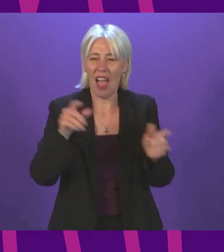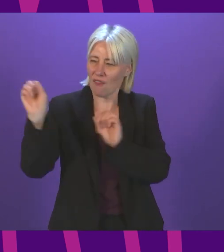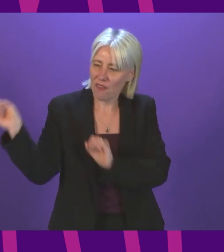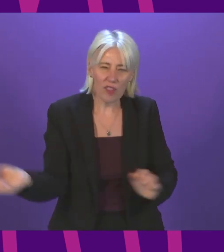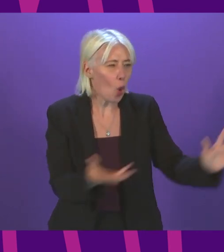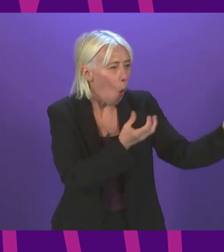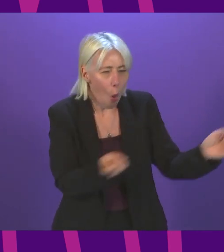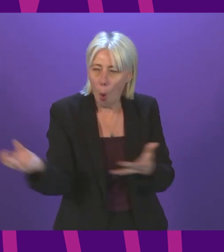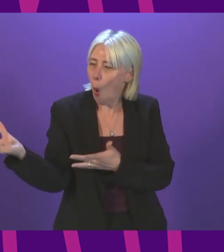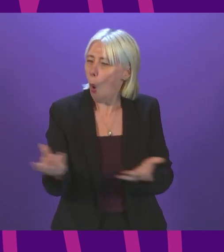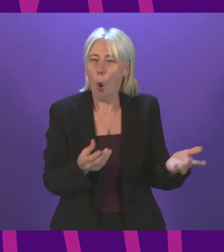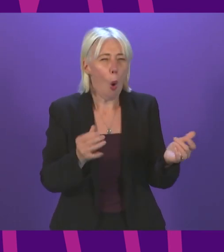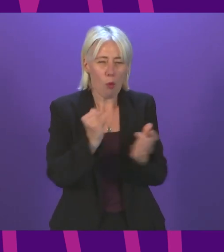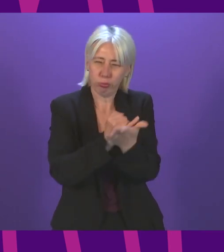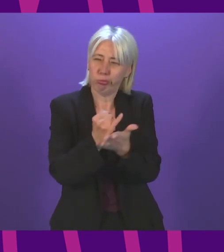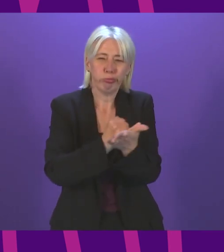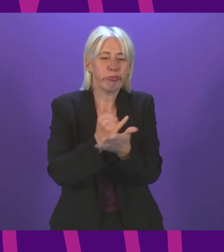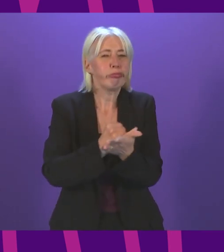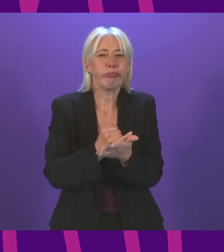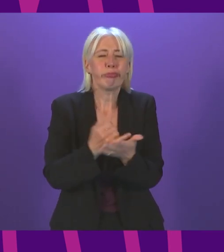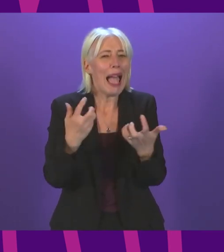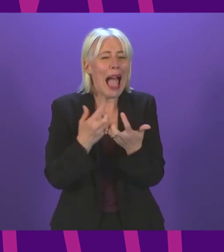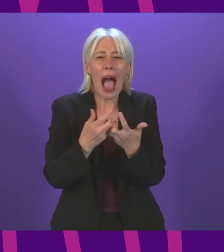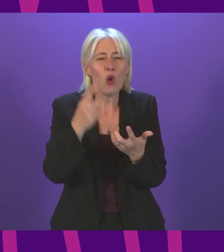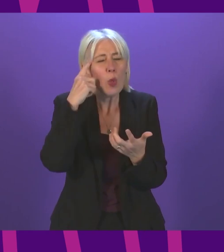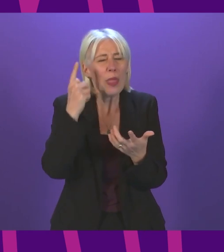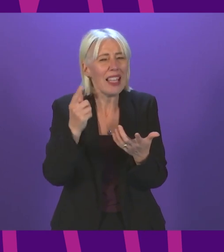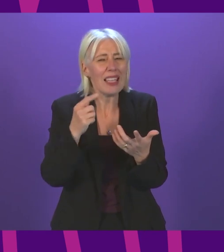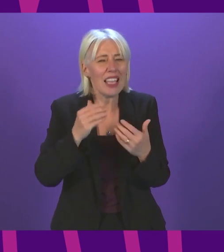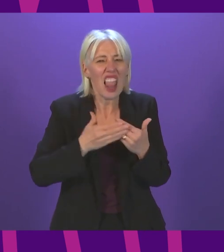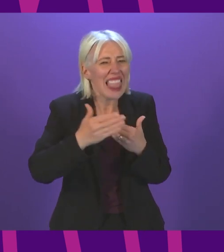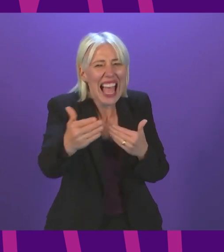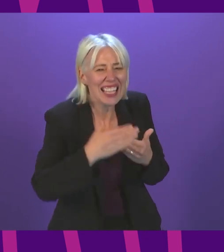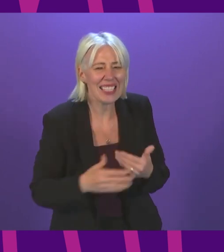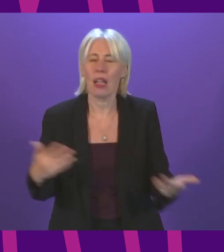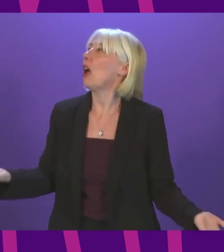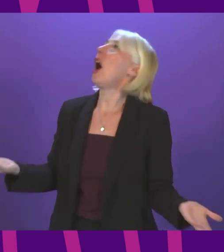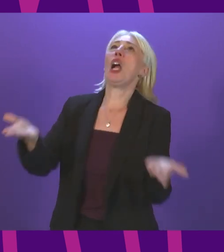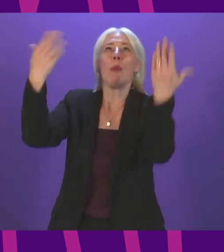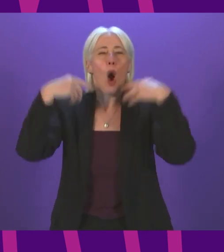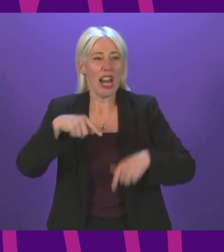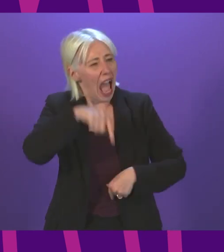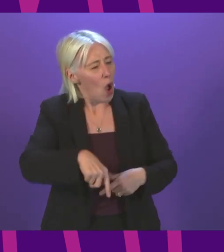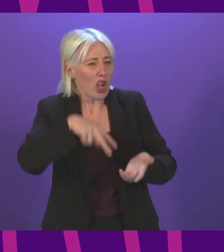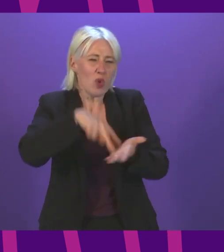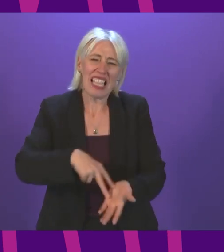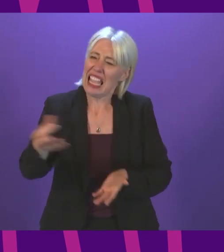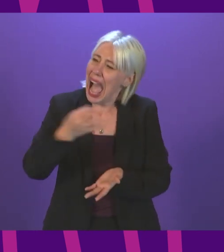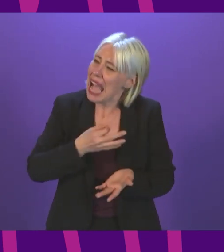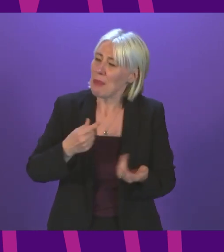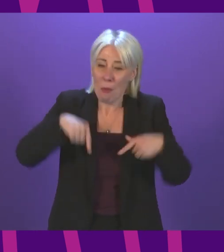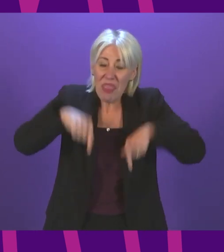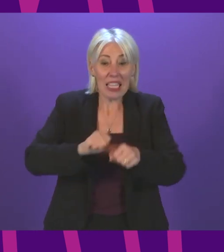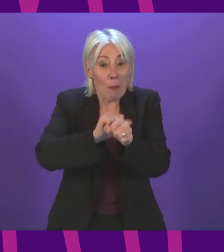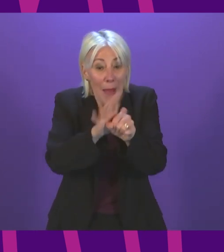last? Cabinet Secretary. In the midst of a global pandemic, it is unbelievable. The member stands there and says that